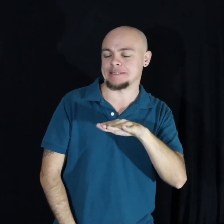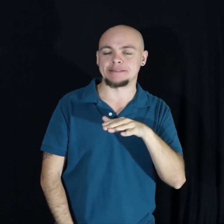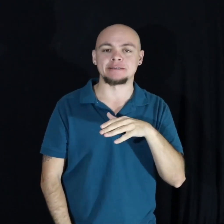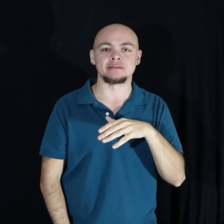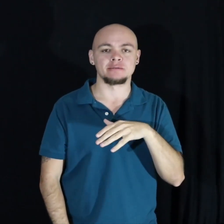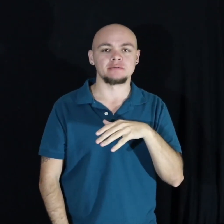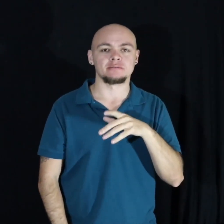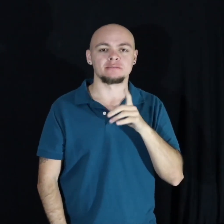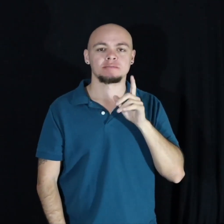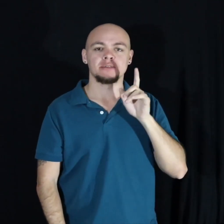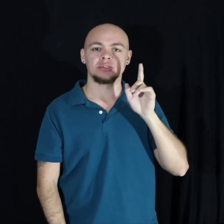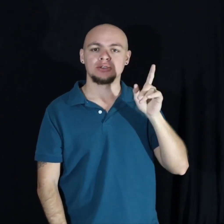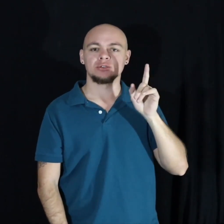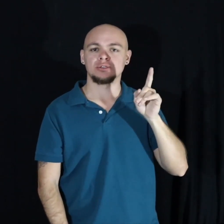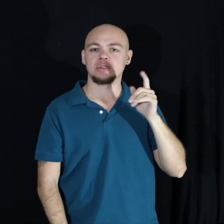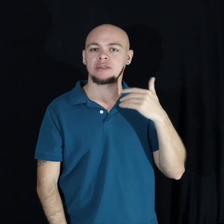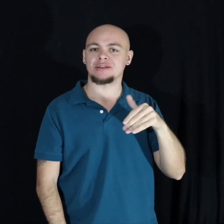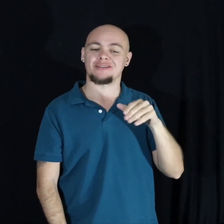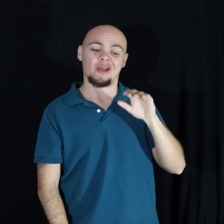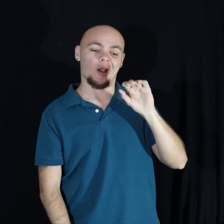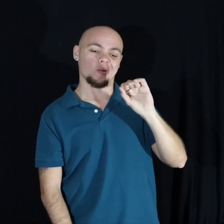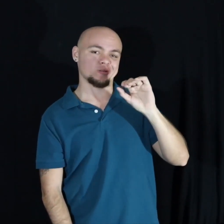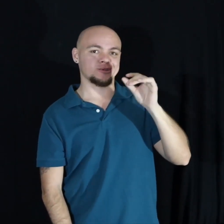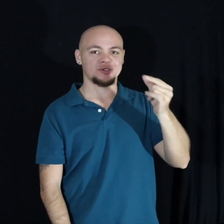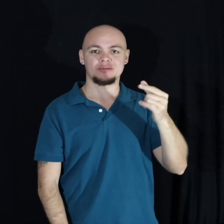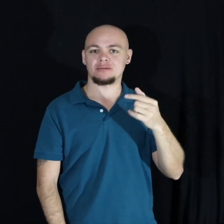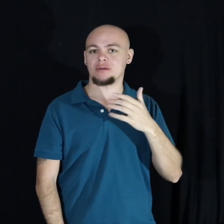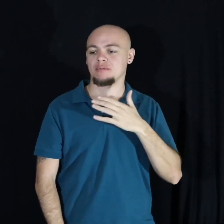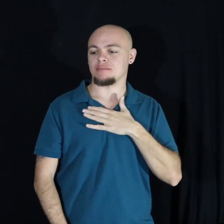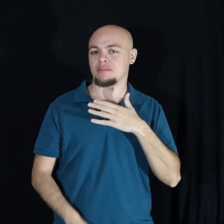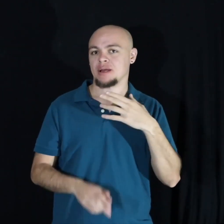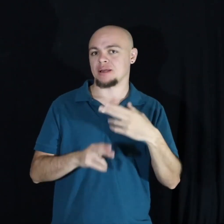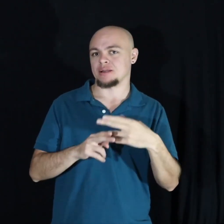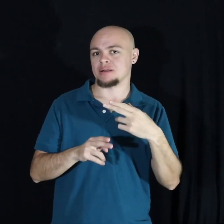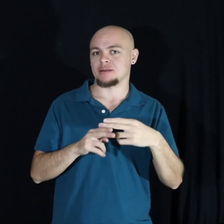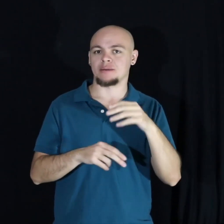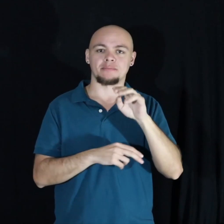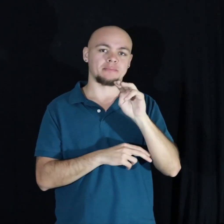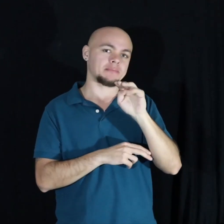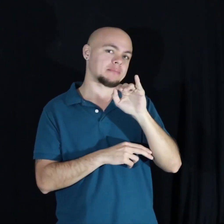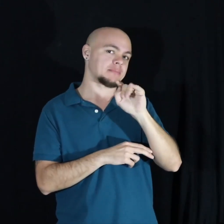she is Nitsa, the OG, and that my name is Nitsalist.